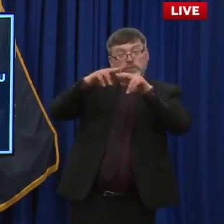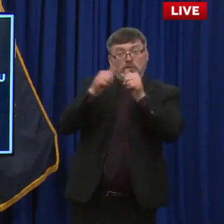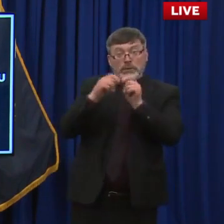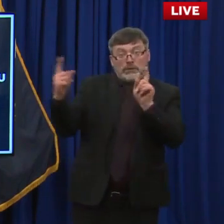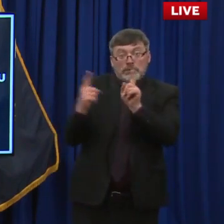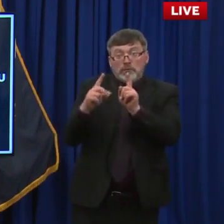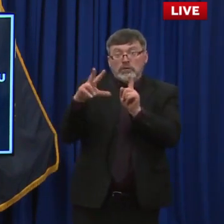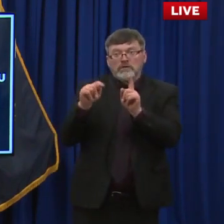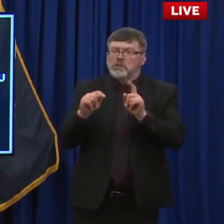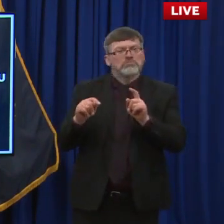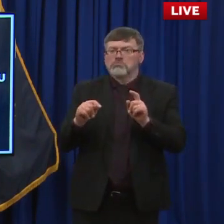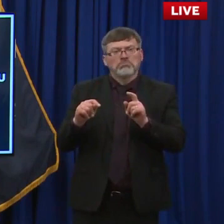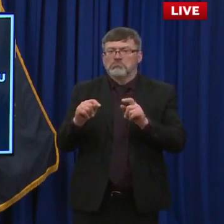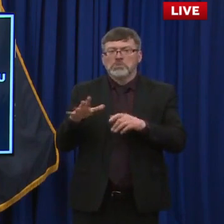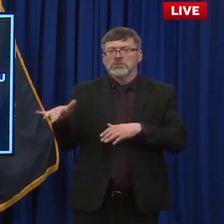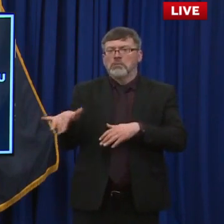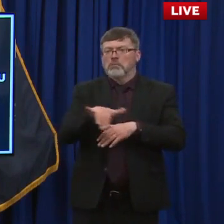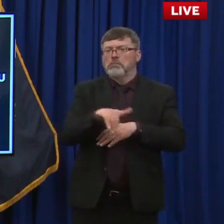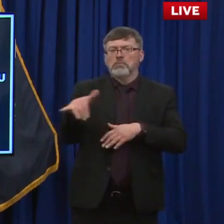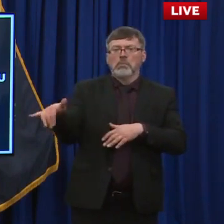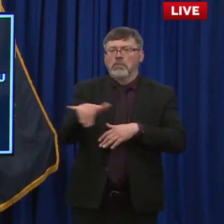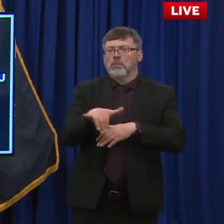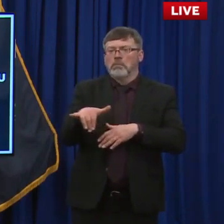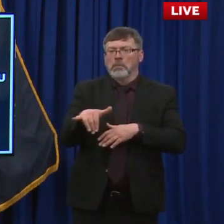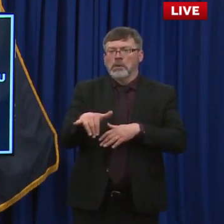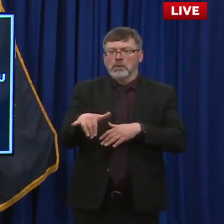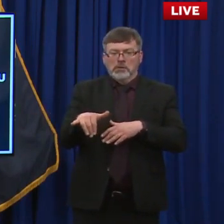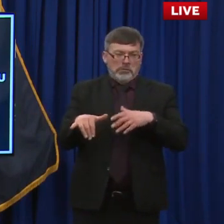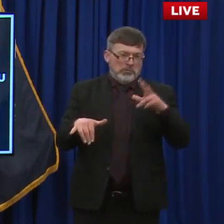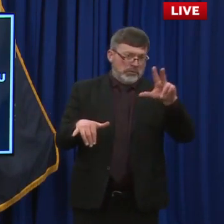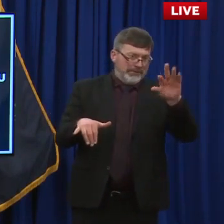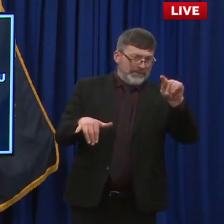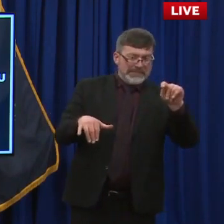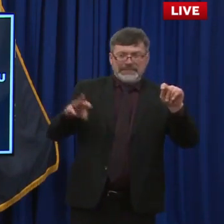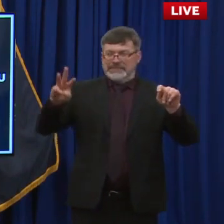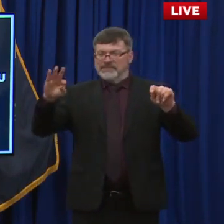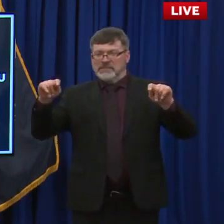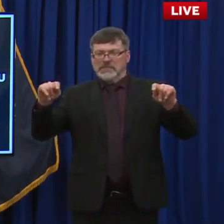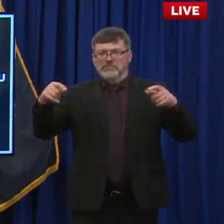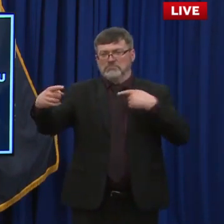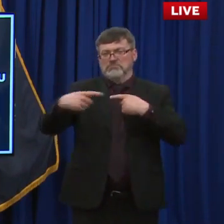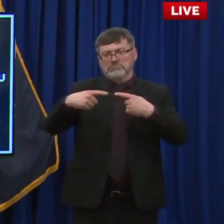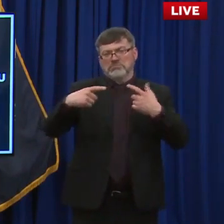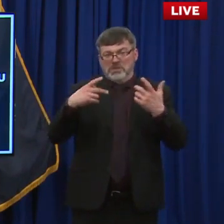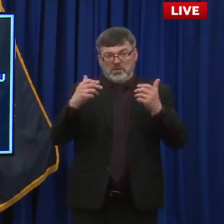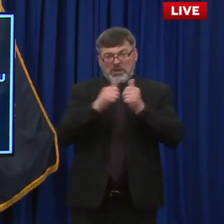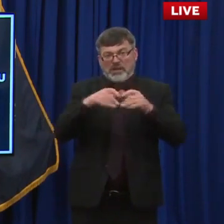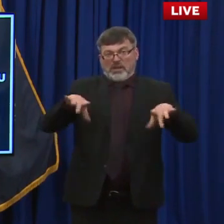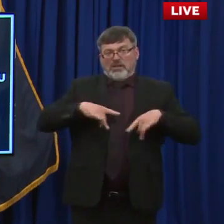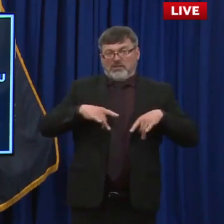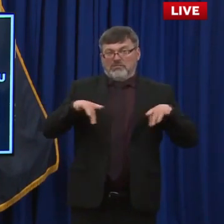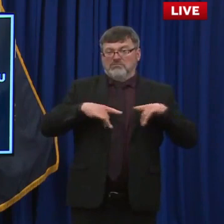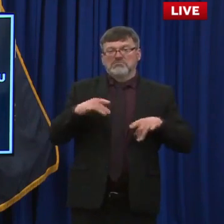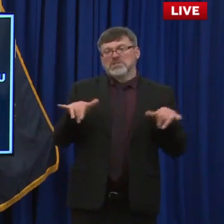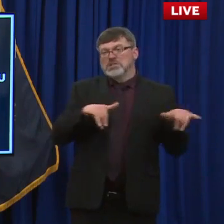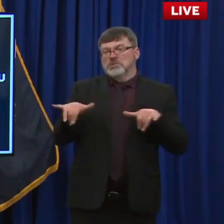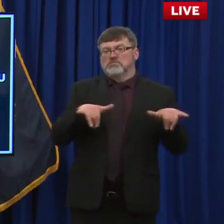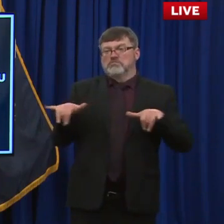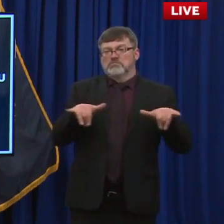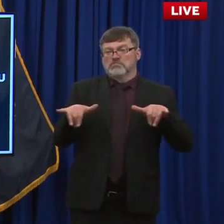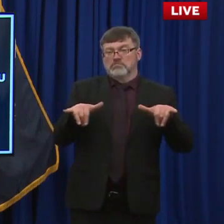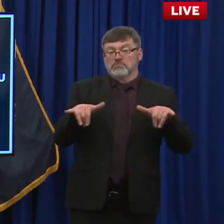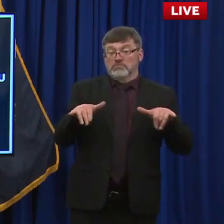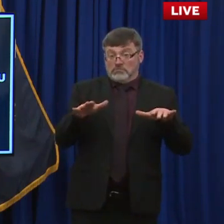difference in physical distinct distancing requirements. And in fact, both school, all school districts had lower rates of